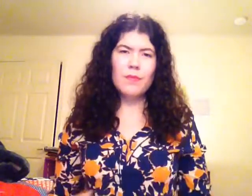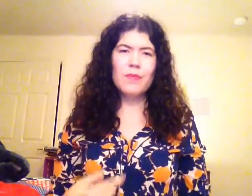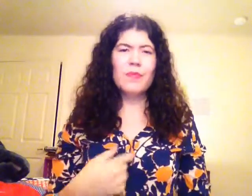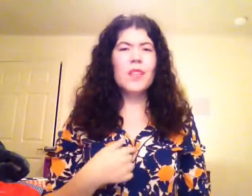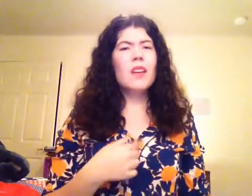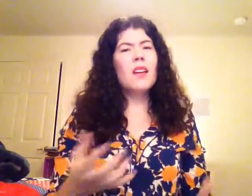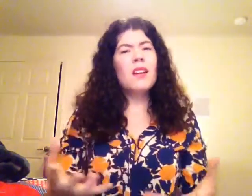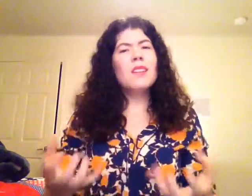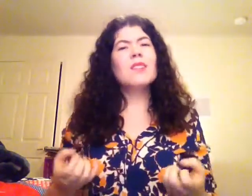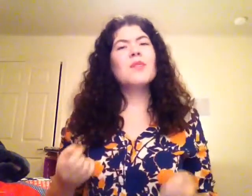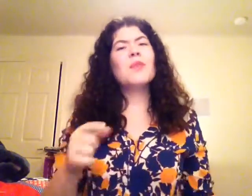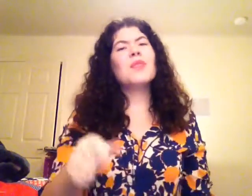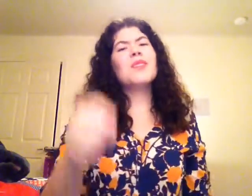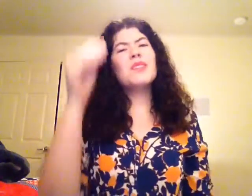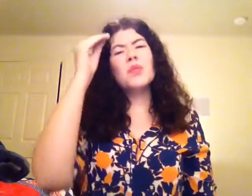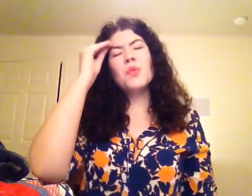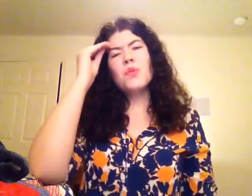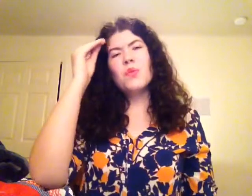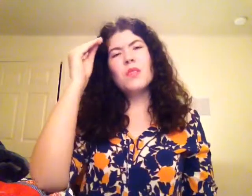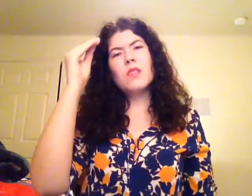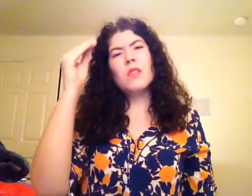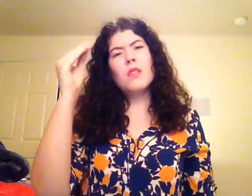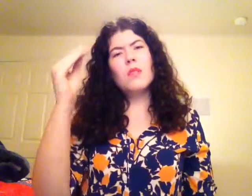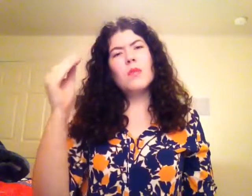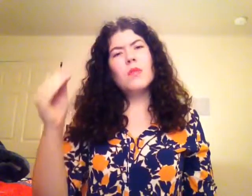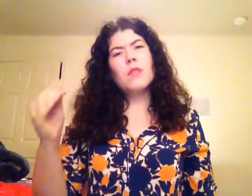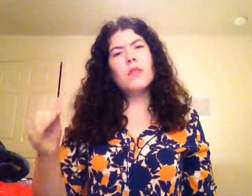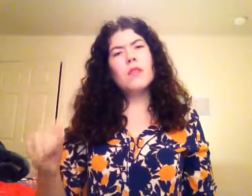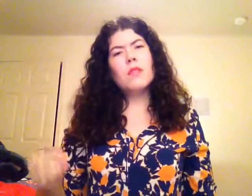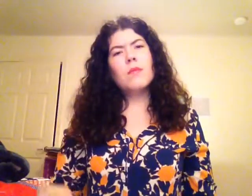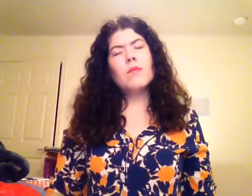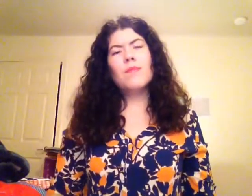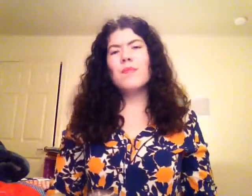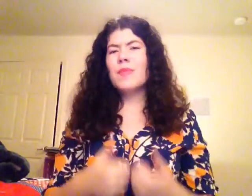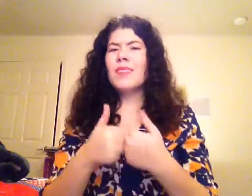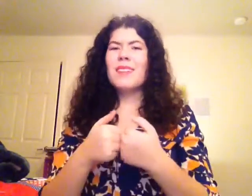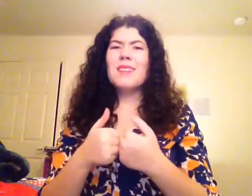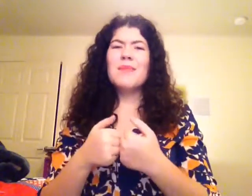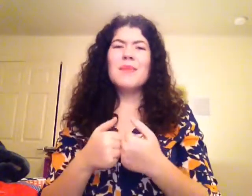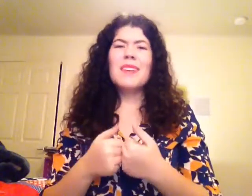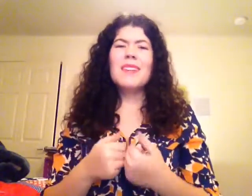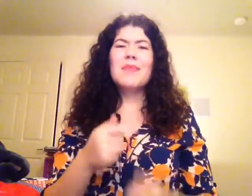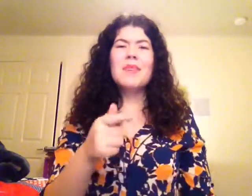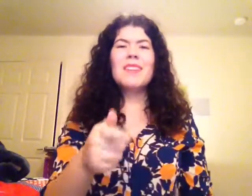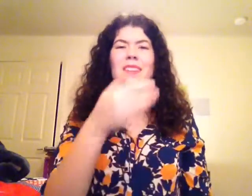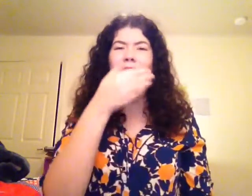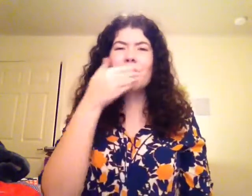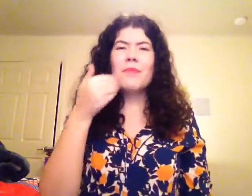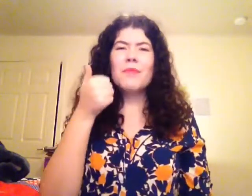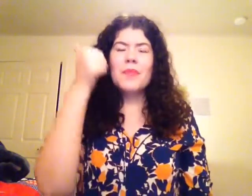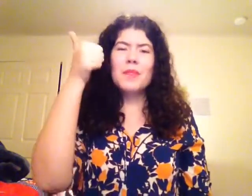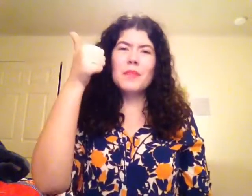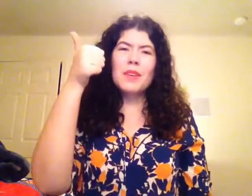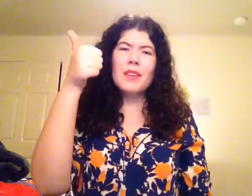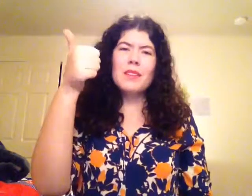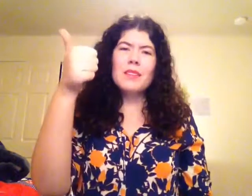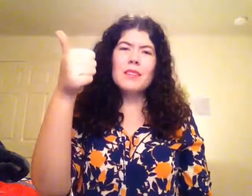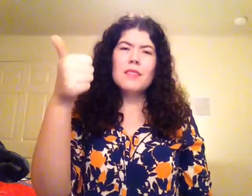I just wanted you to know That, baby, you're the best